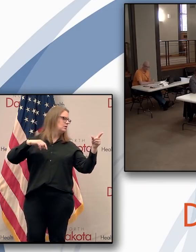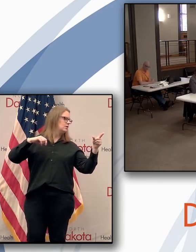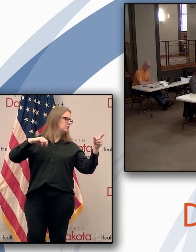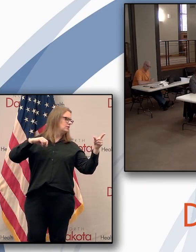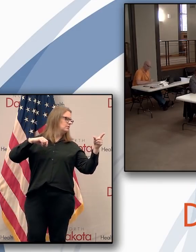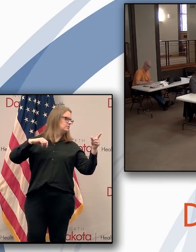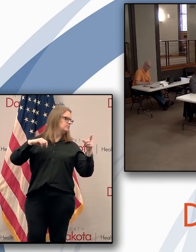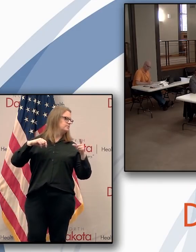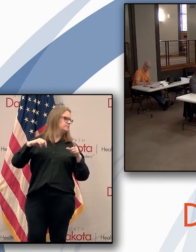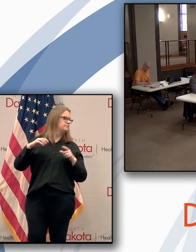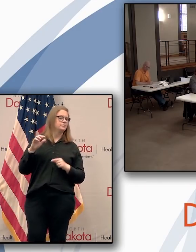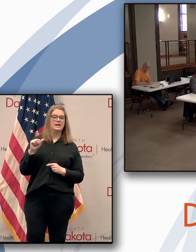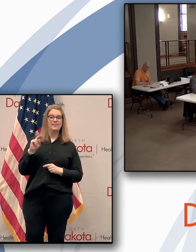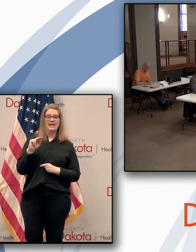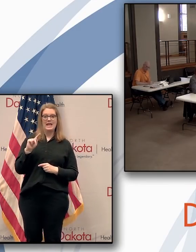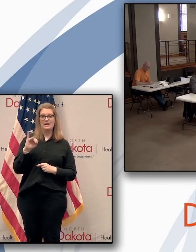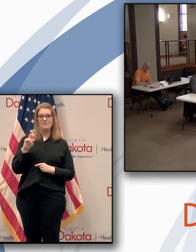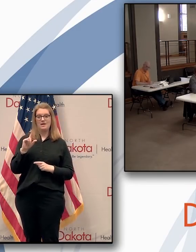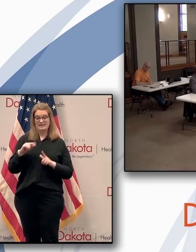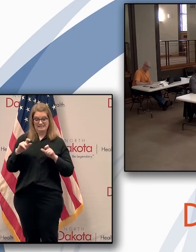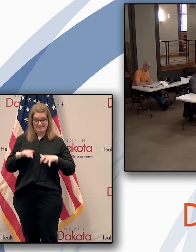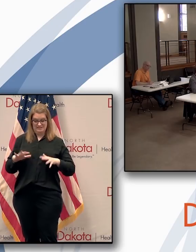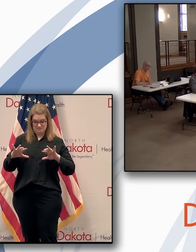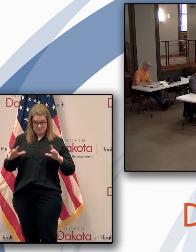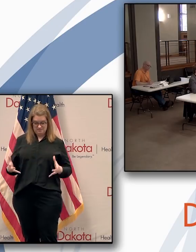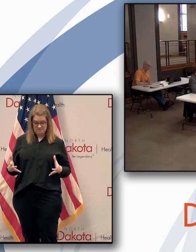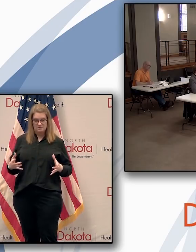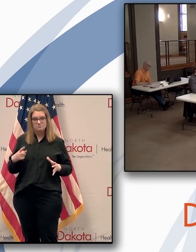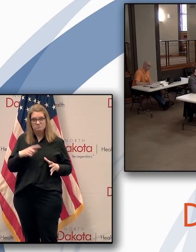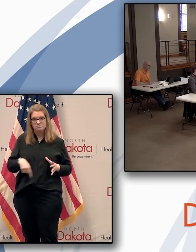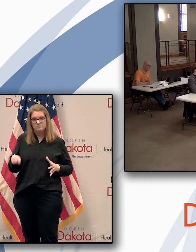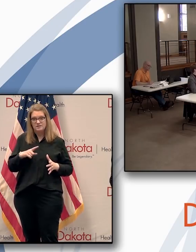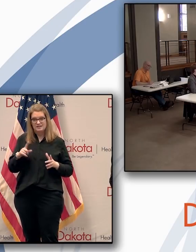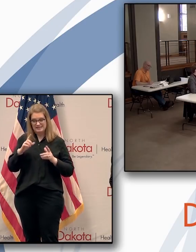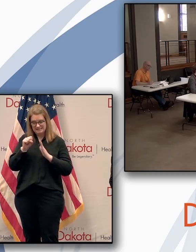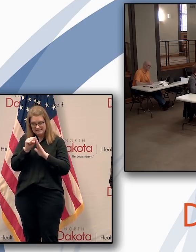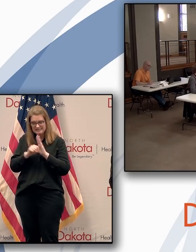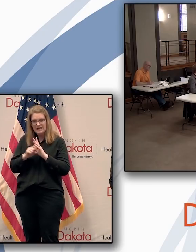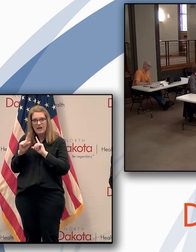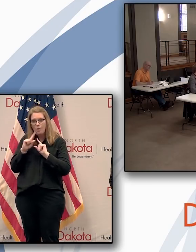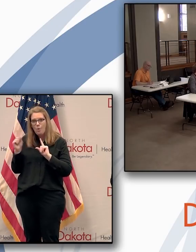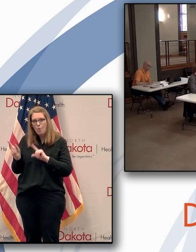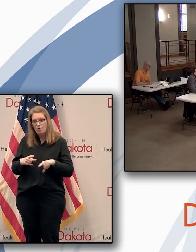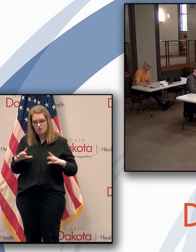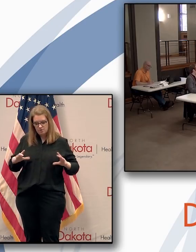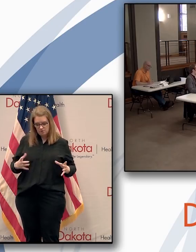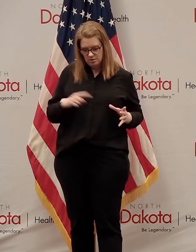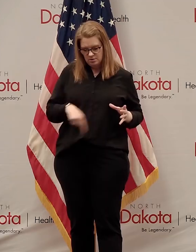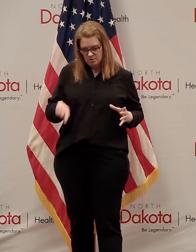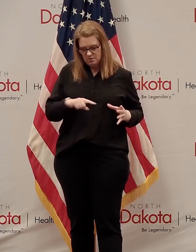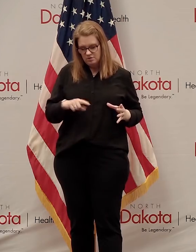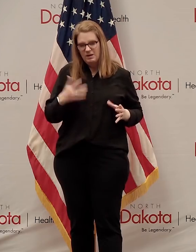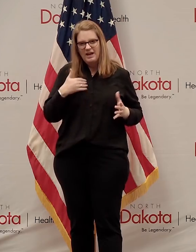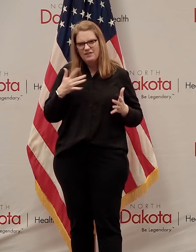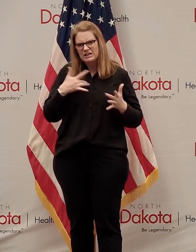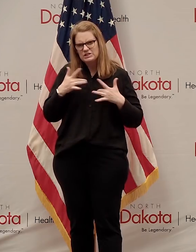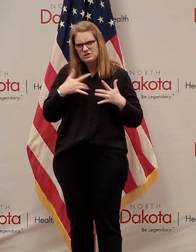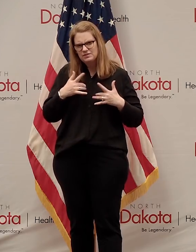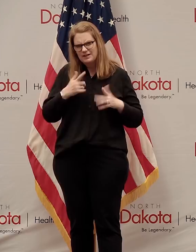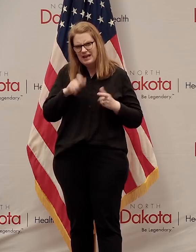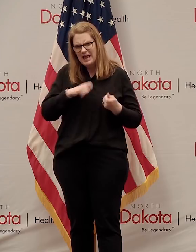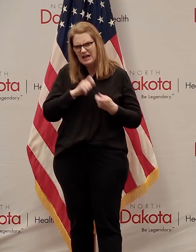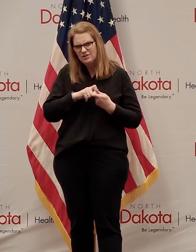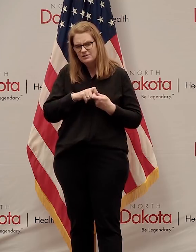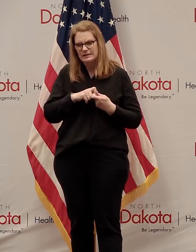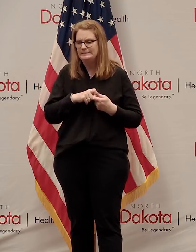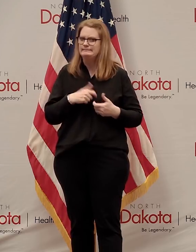Of the antibody tests that the state has ordered, do you know how many of them are considered those concerns over accuracy? I don't know that because I just saw the report